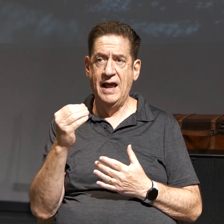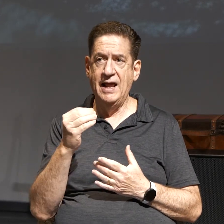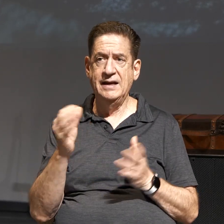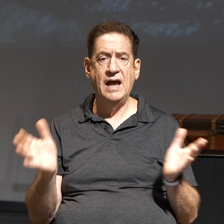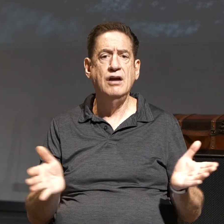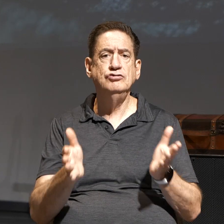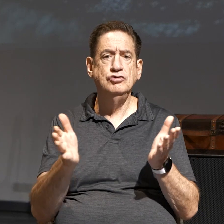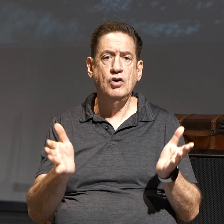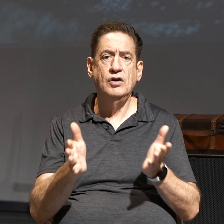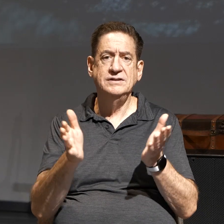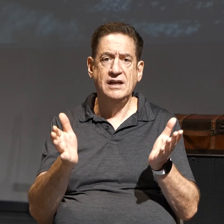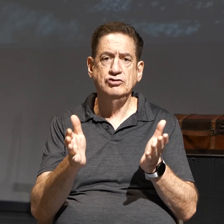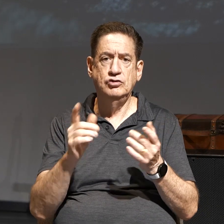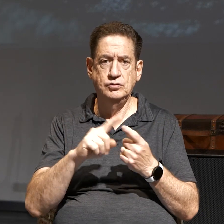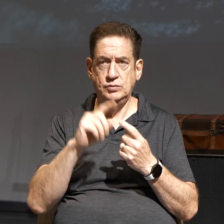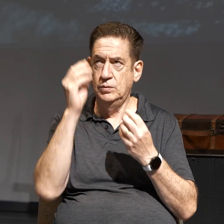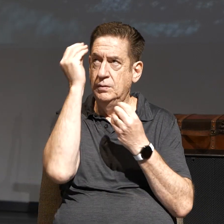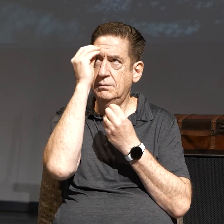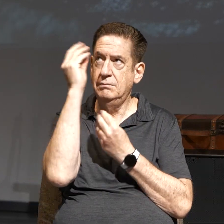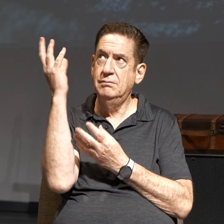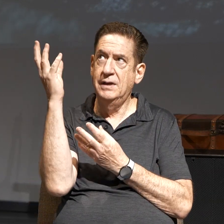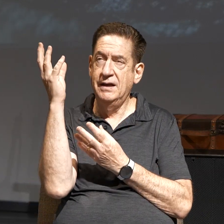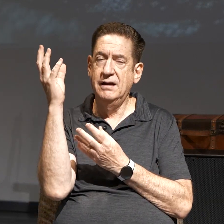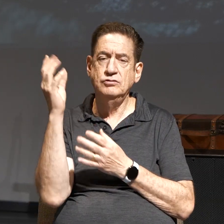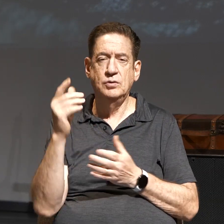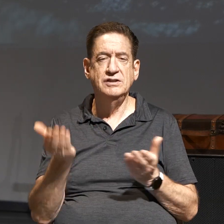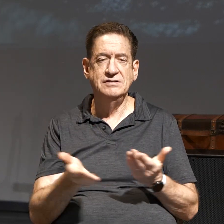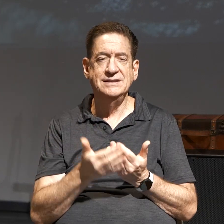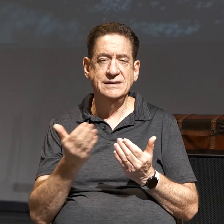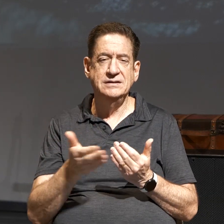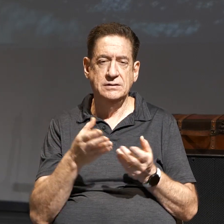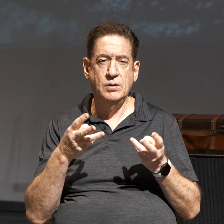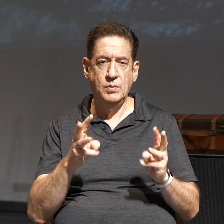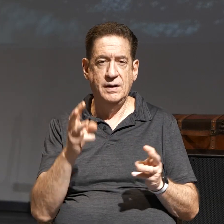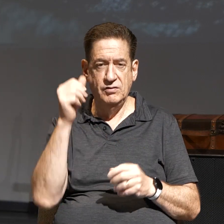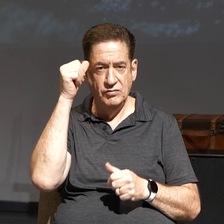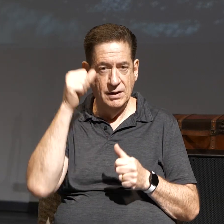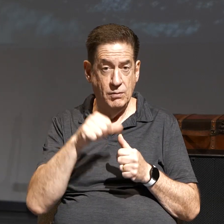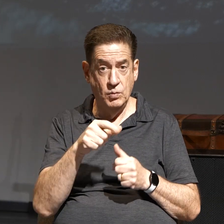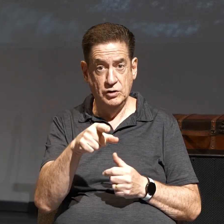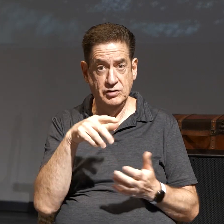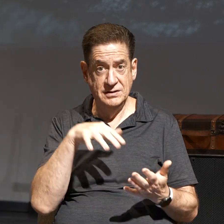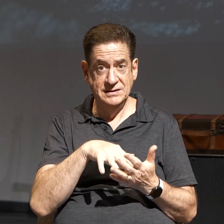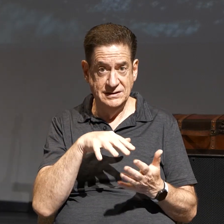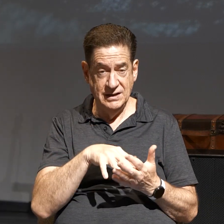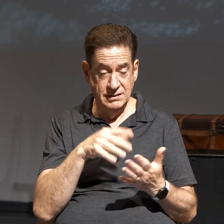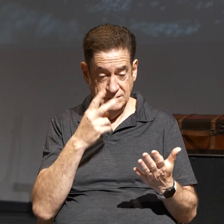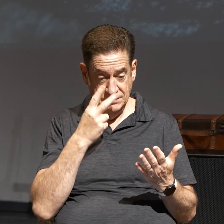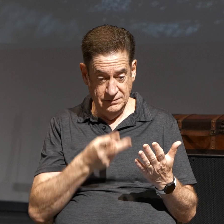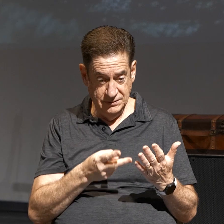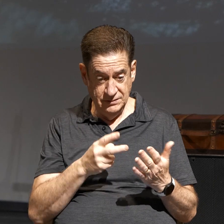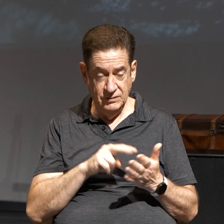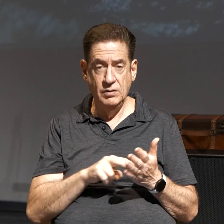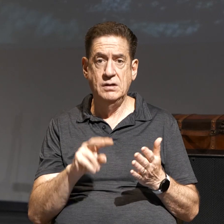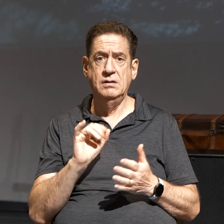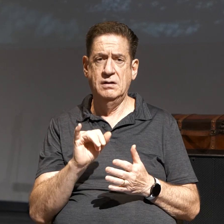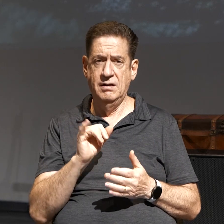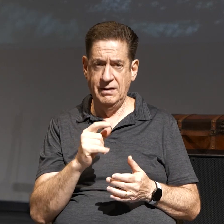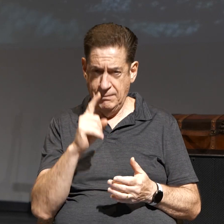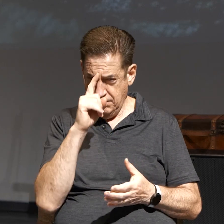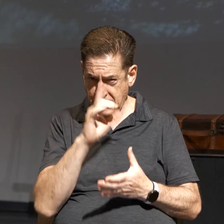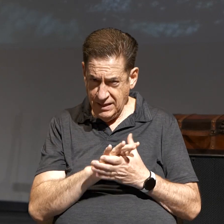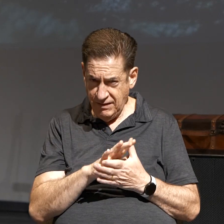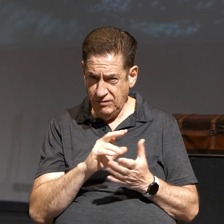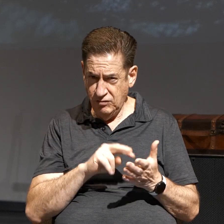and exhortations to obey. So here's an easy way to remember it. So when you're studying, you come across a verse, you look at it and go, is that a belief